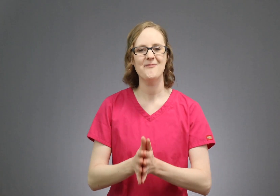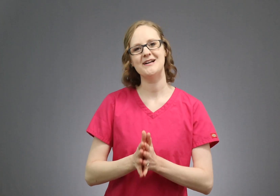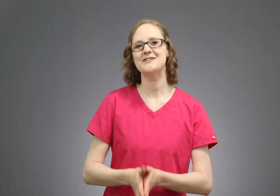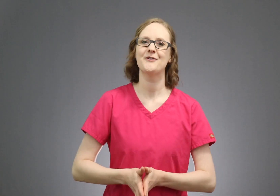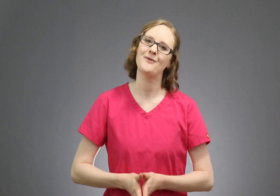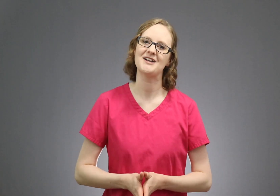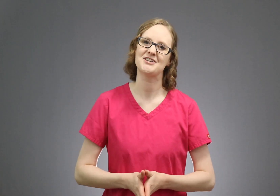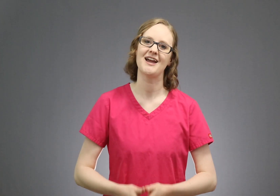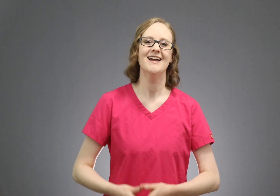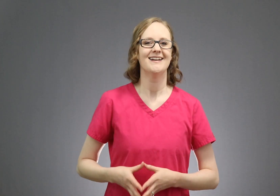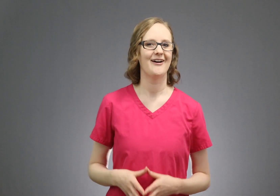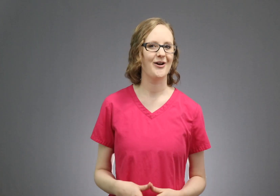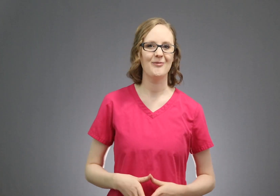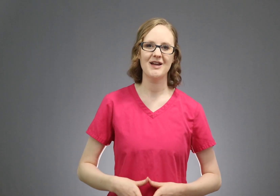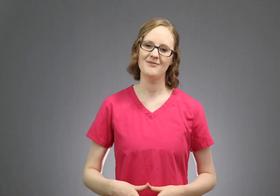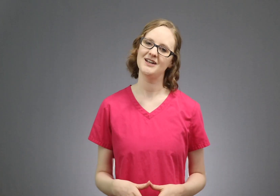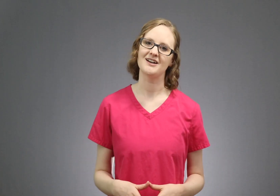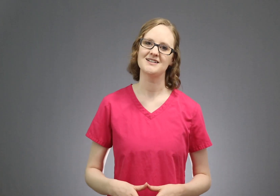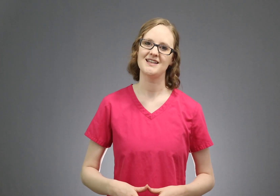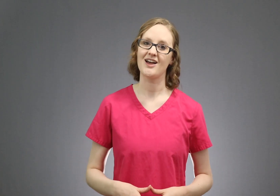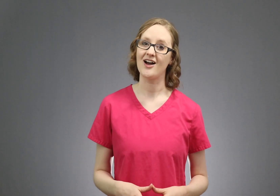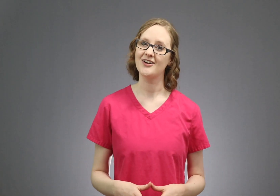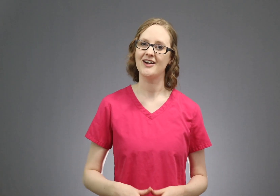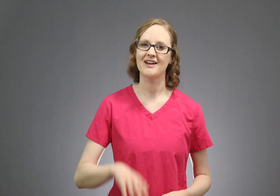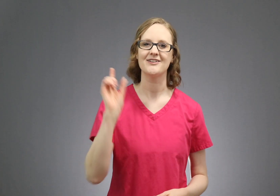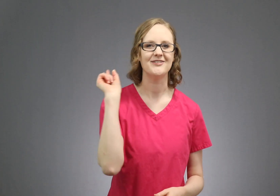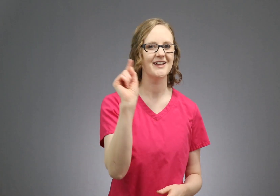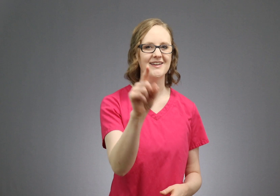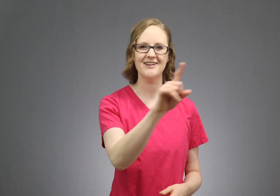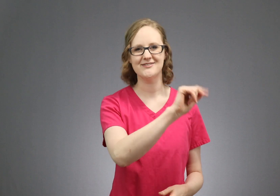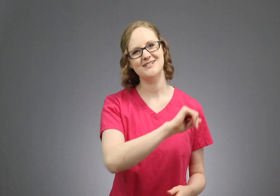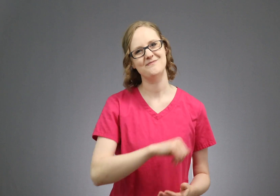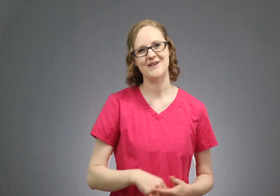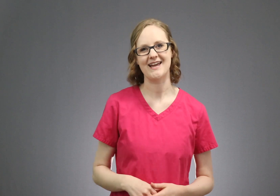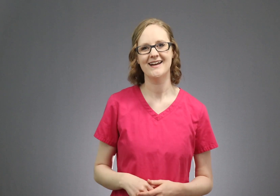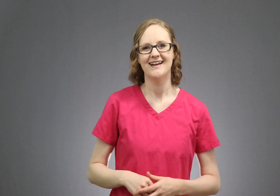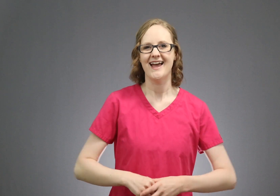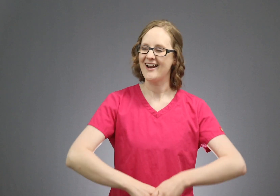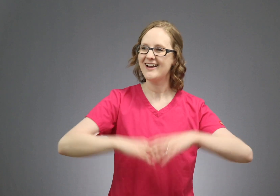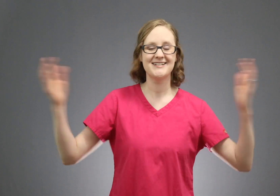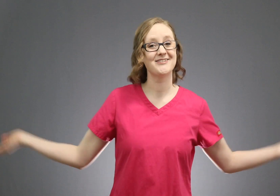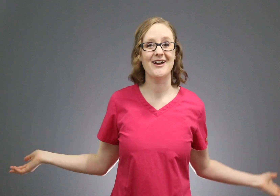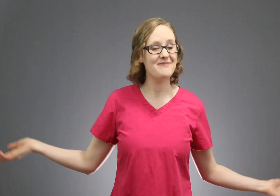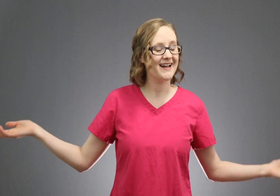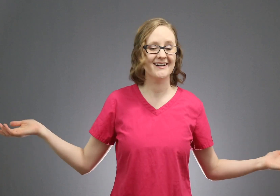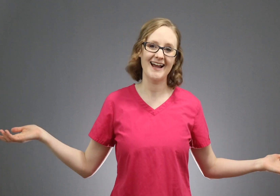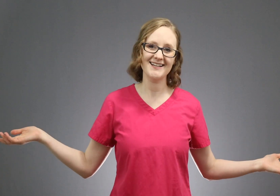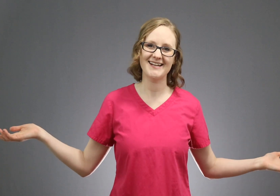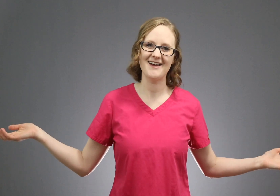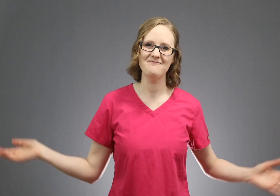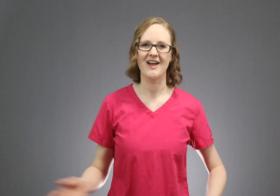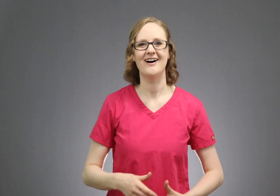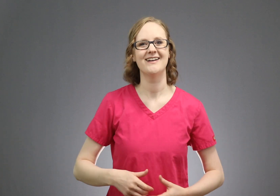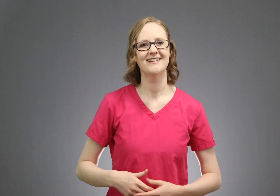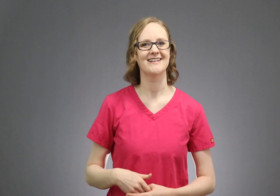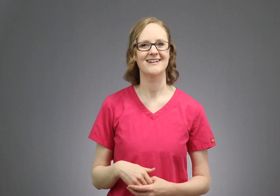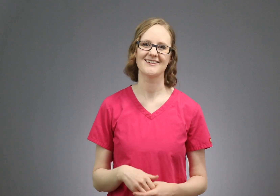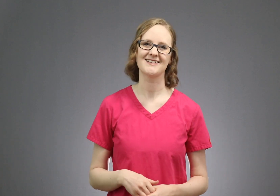much for watching, now go become the nurse that God created only you to be! And I'll catch you right back here next time on The Nursing